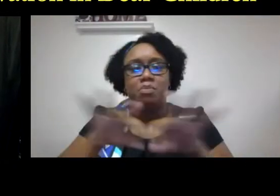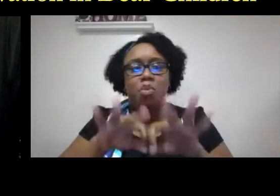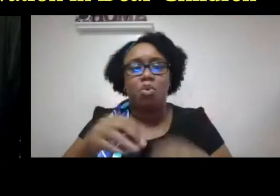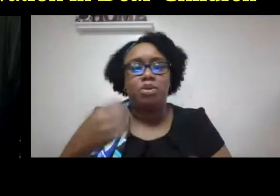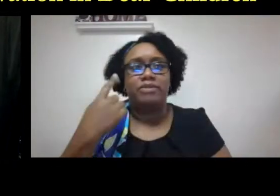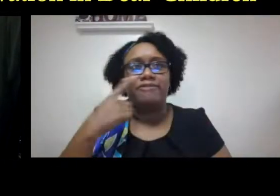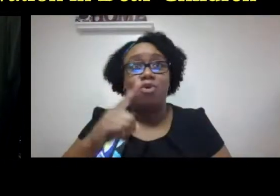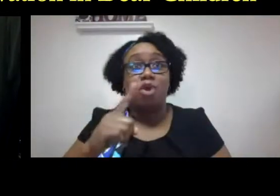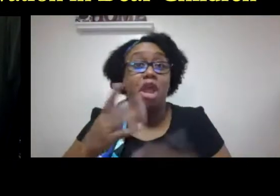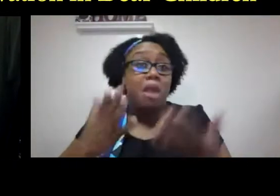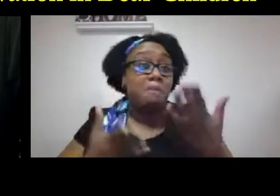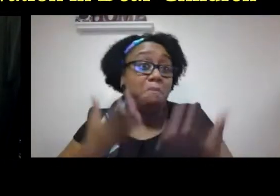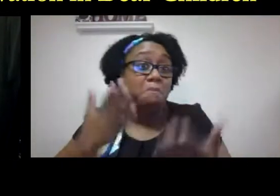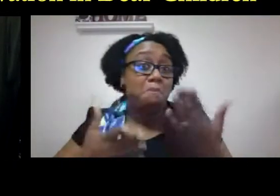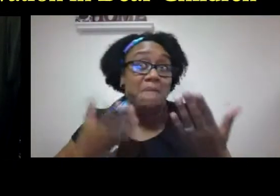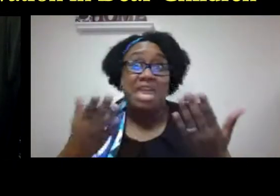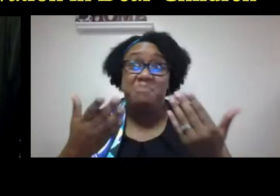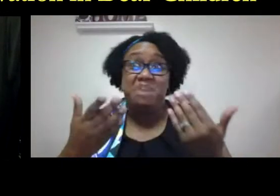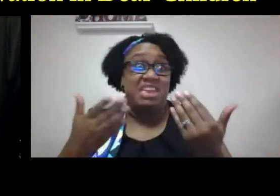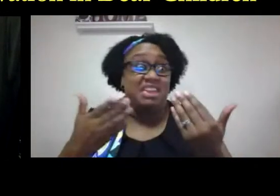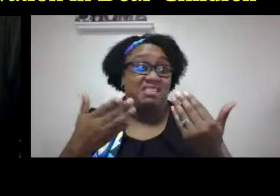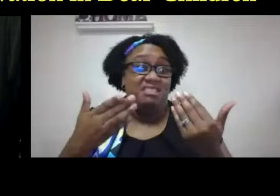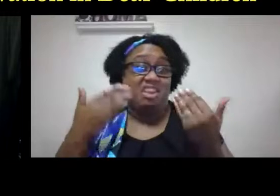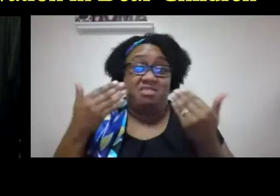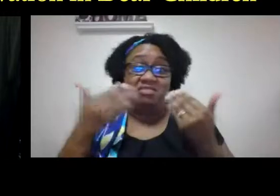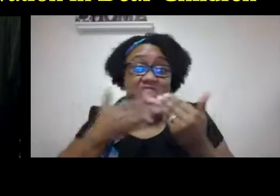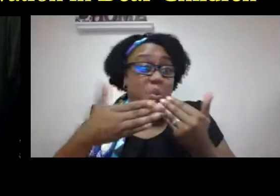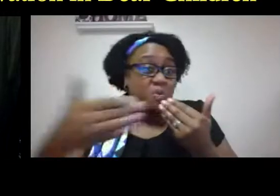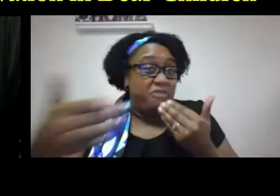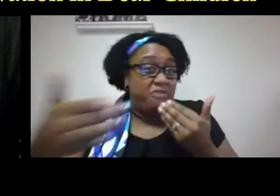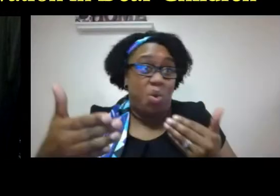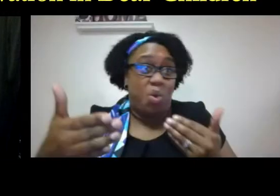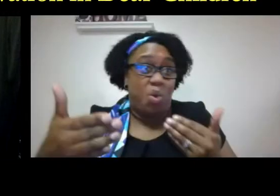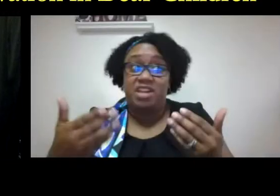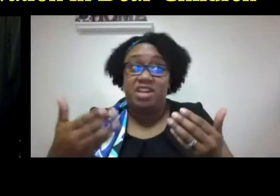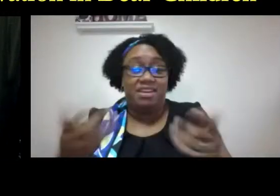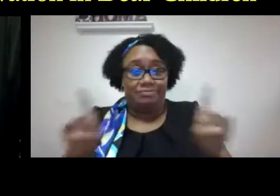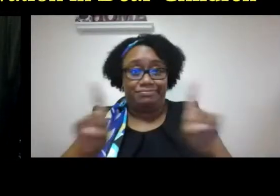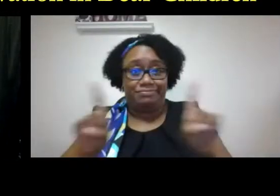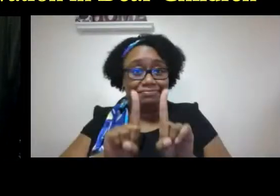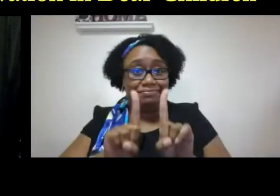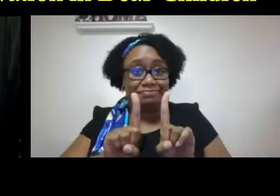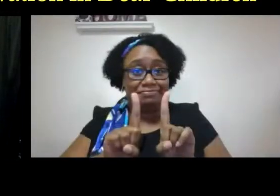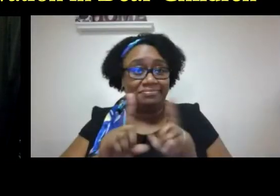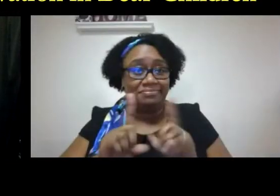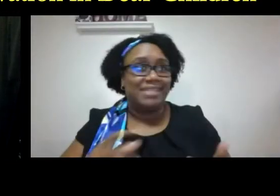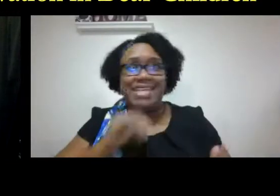mallory speaking i think it's important for maybe